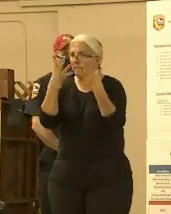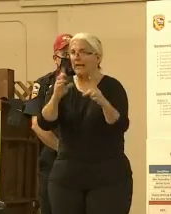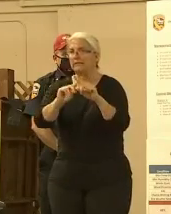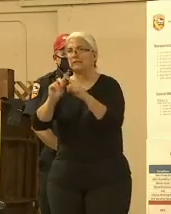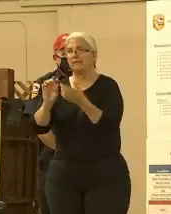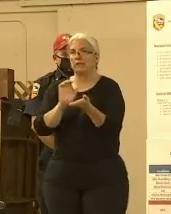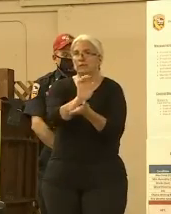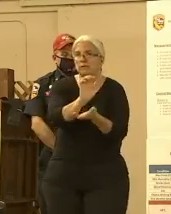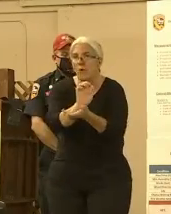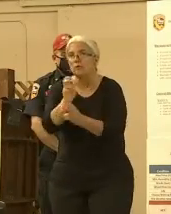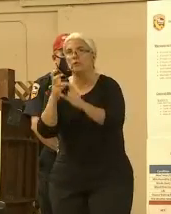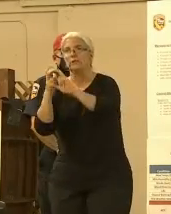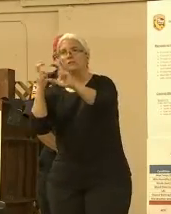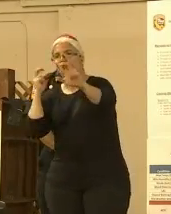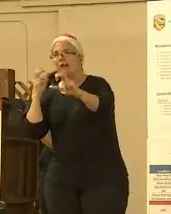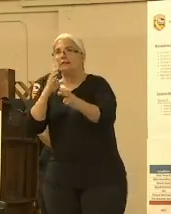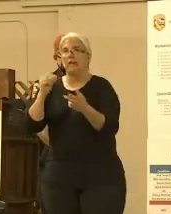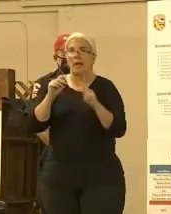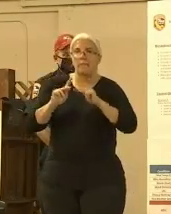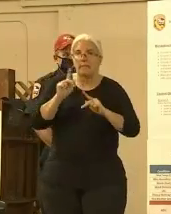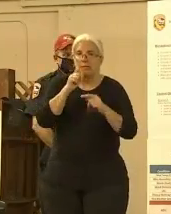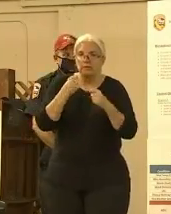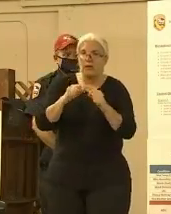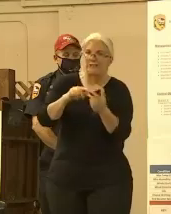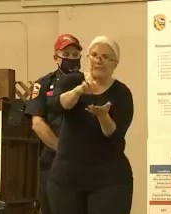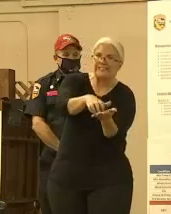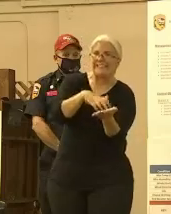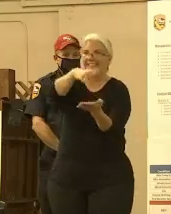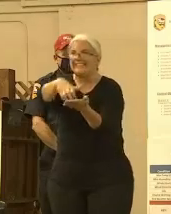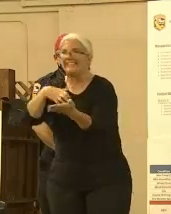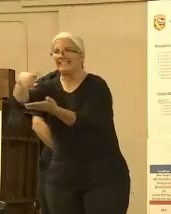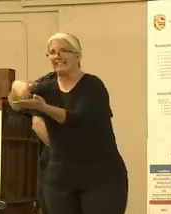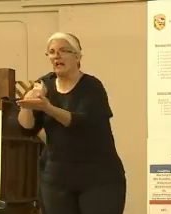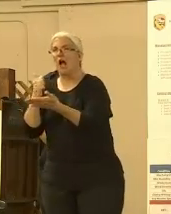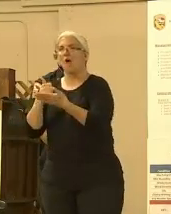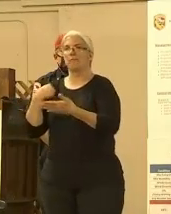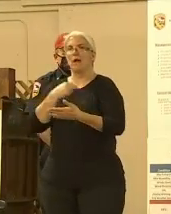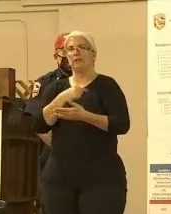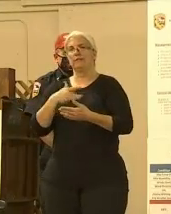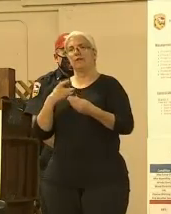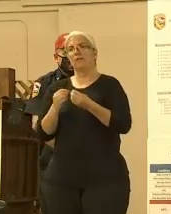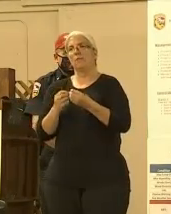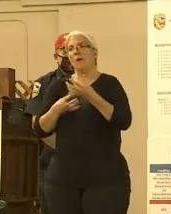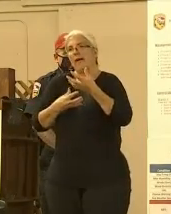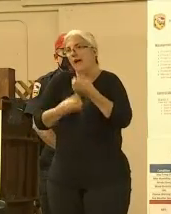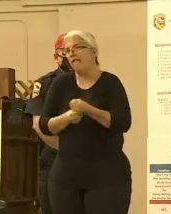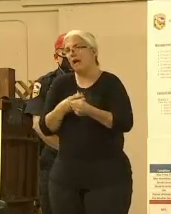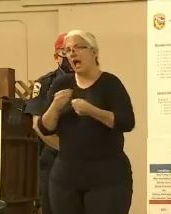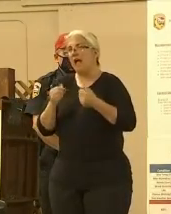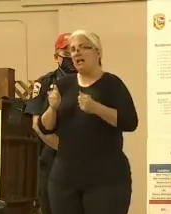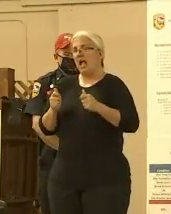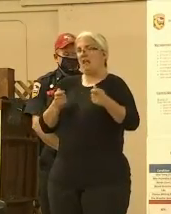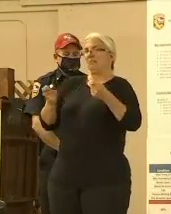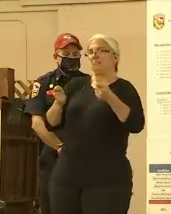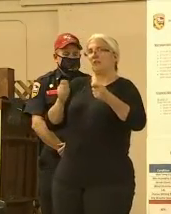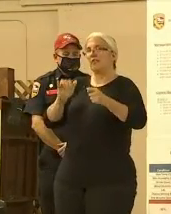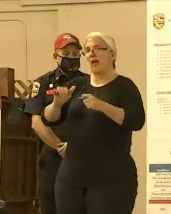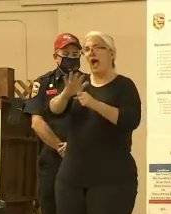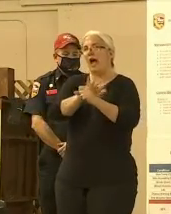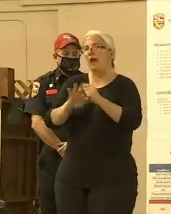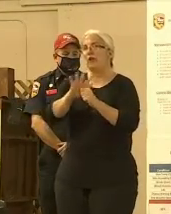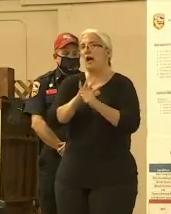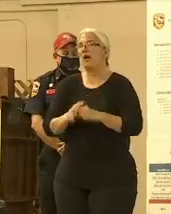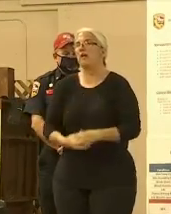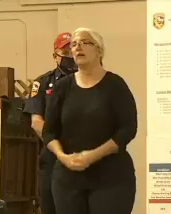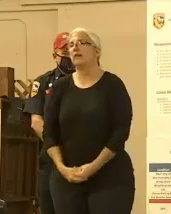get our containment a lot more secure up to where the fire starts to enter Lake County. On the northern side of the fire, the